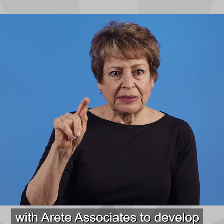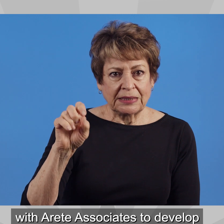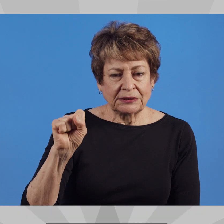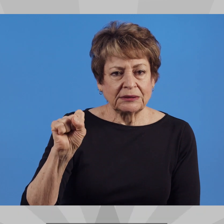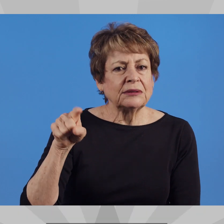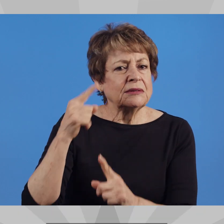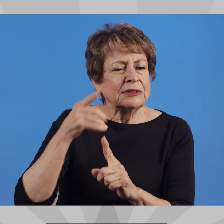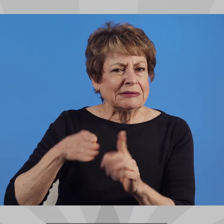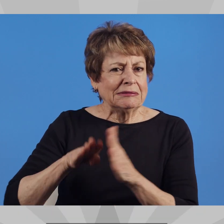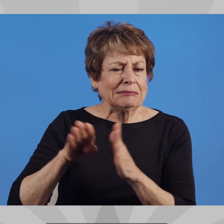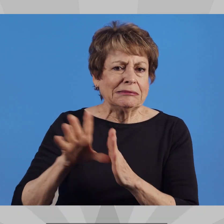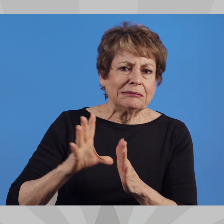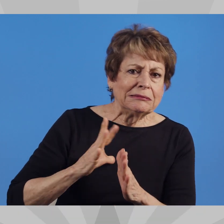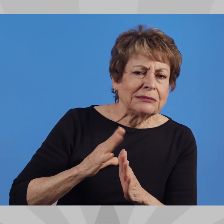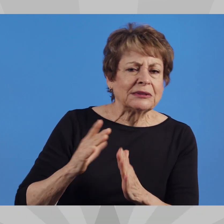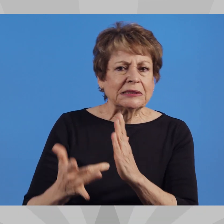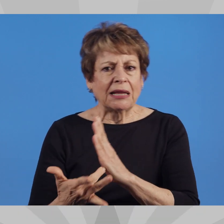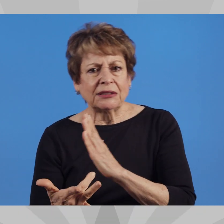TECHNOLOGIES FOR NATIONAL SECURITY.